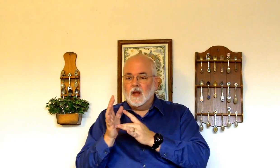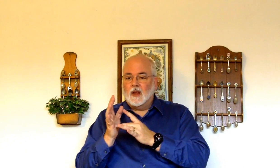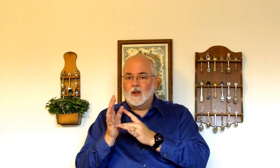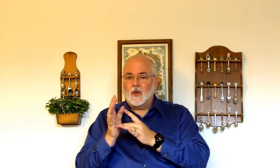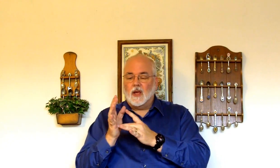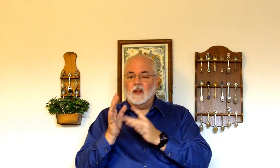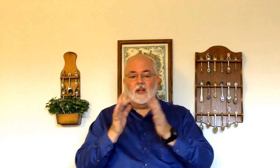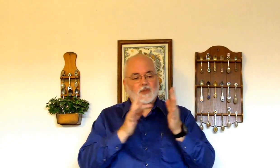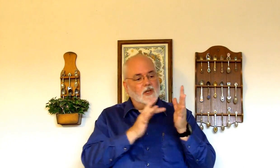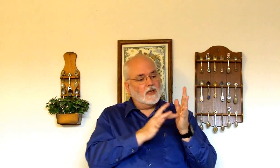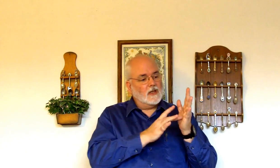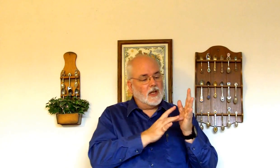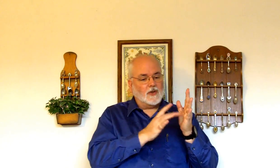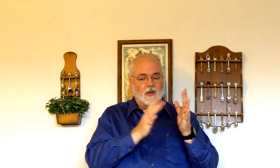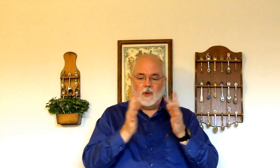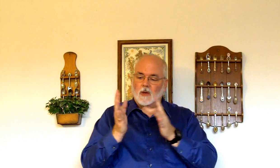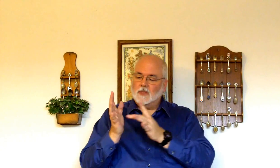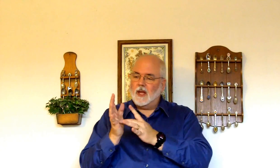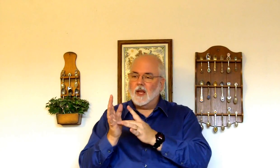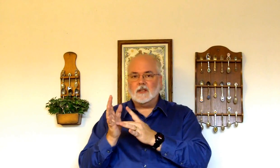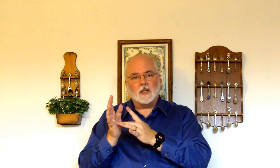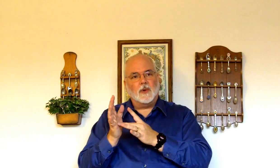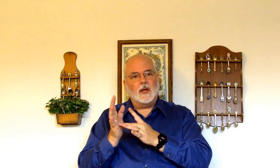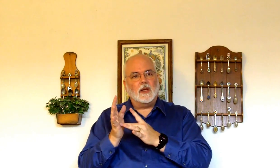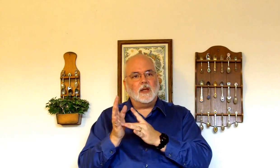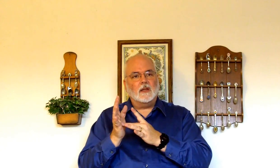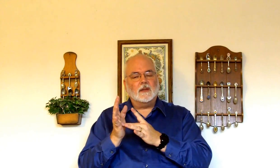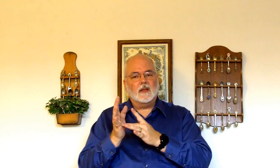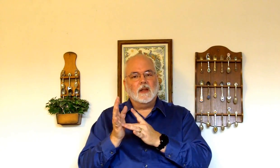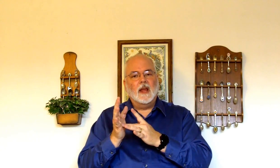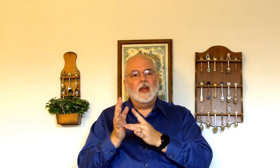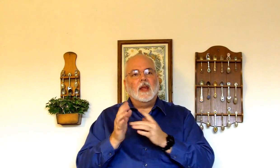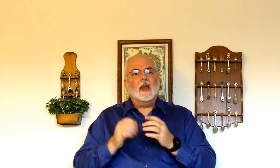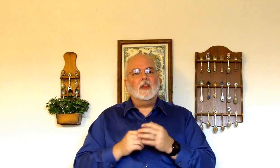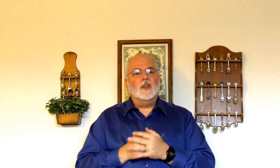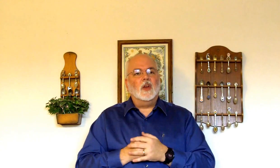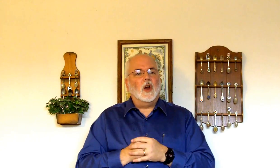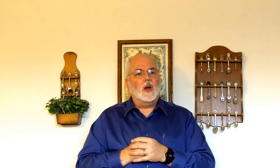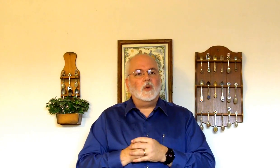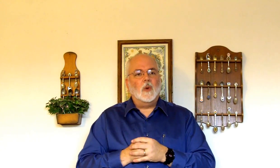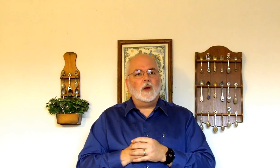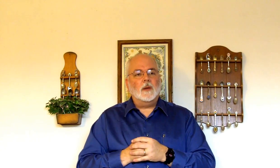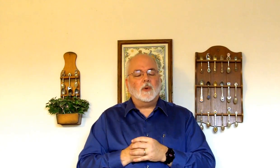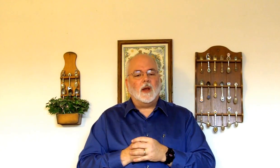Jesus, Jesus is touching the palms of the hands. That's pretty easy. In the garden where he prayed.